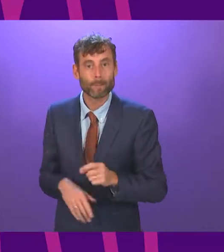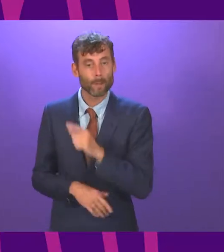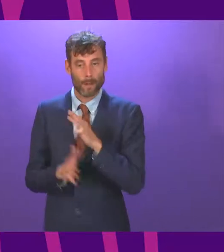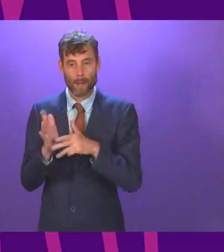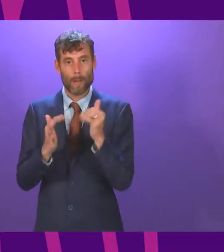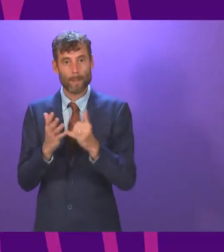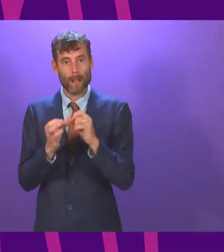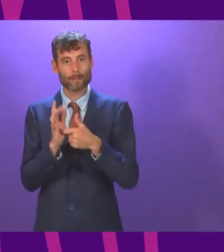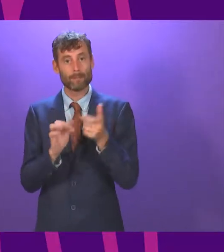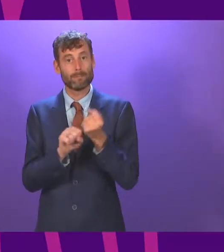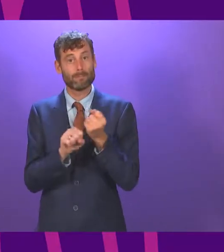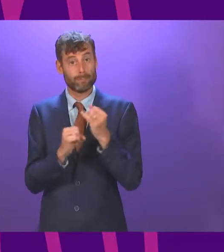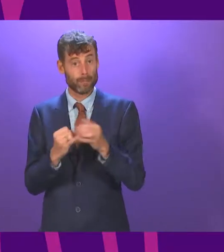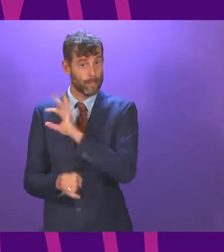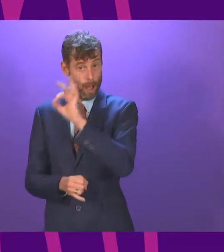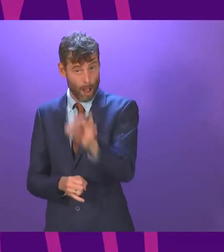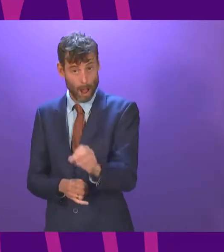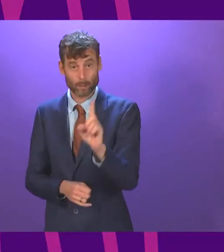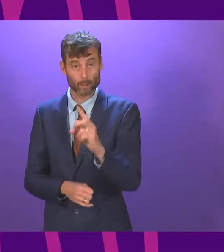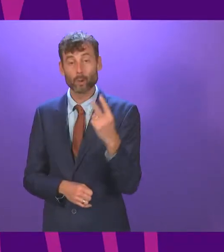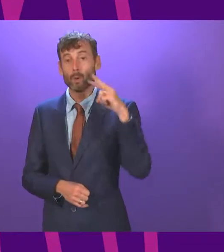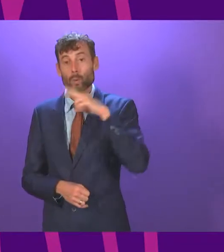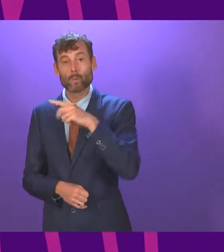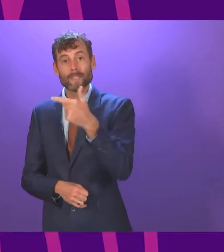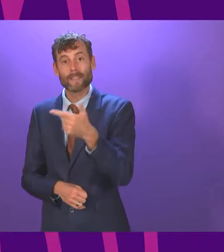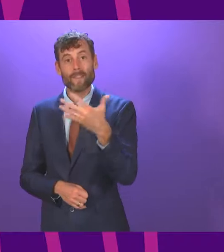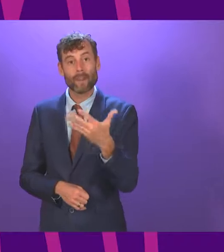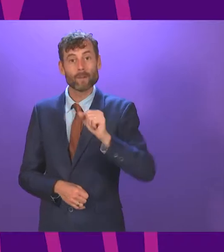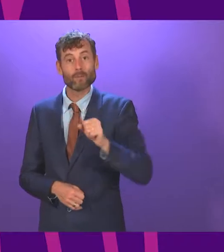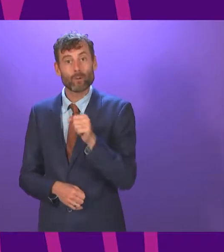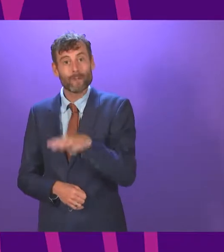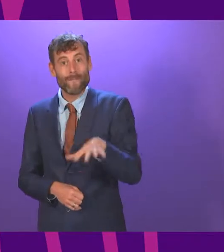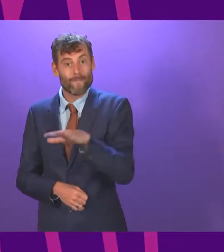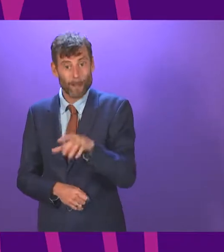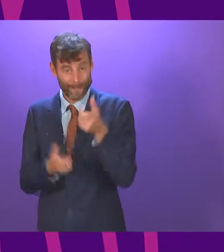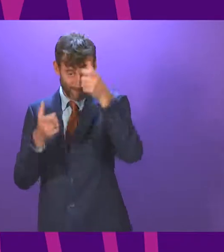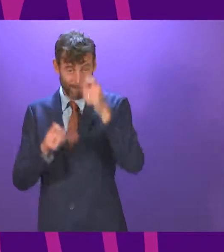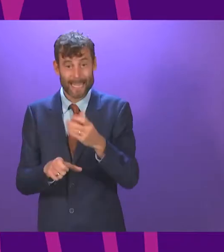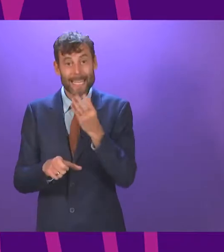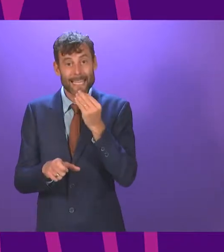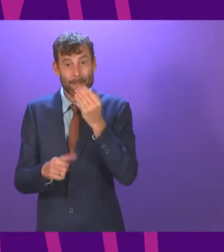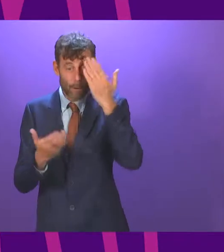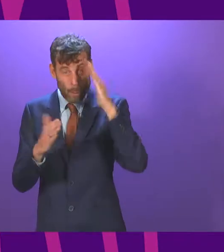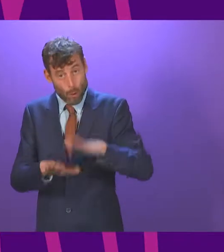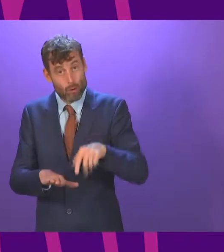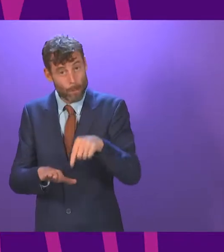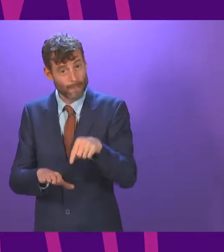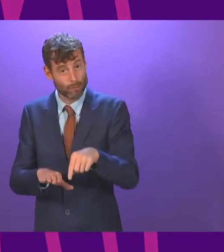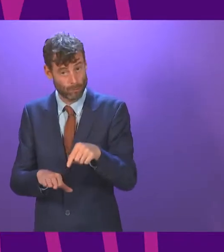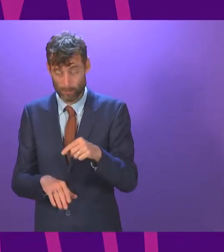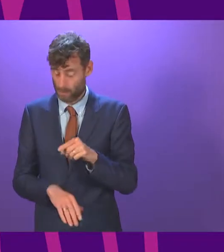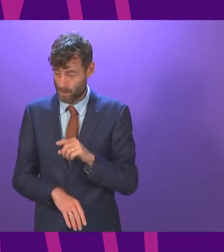Briggs that 275 Scottish families have been living in temporary accommodation for at